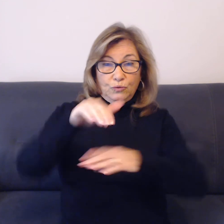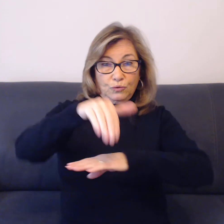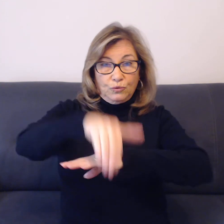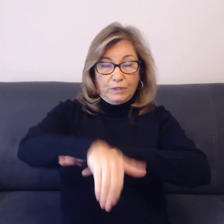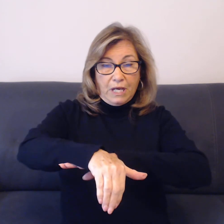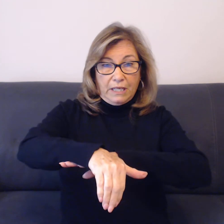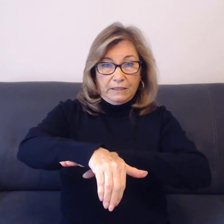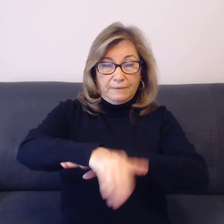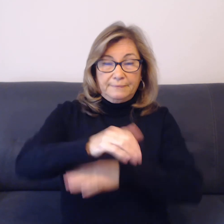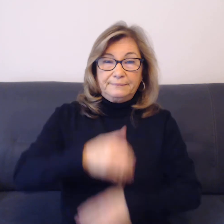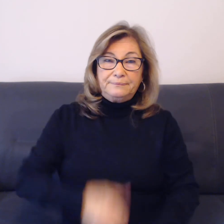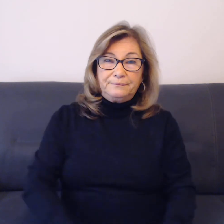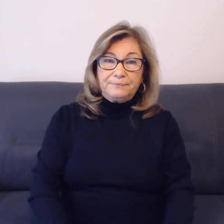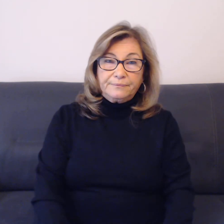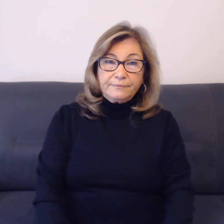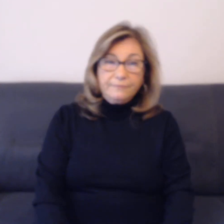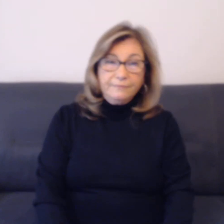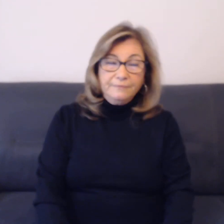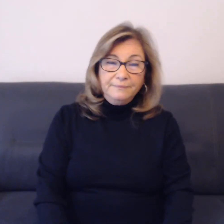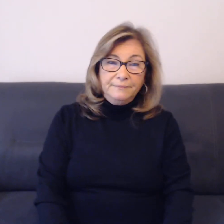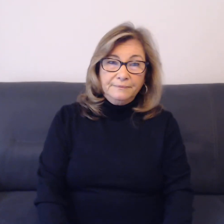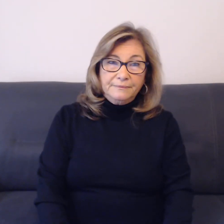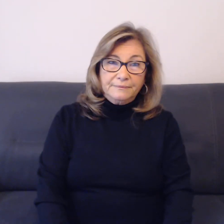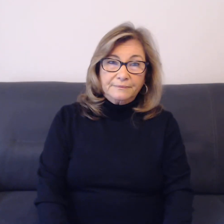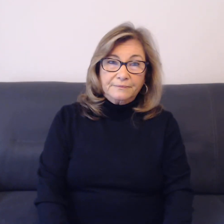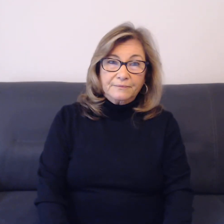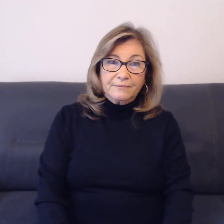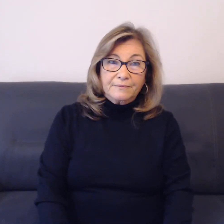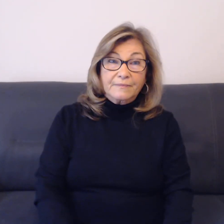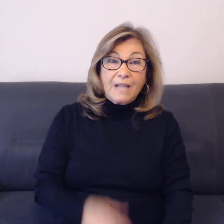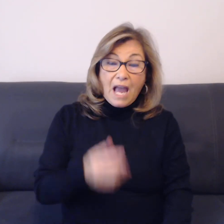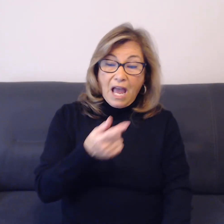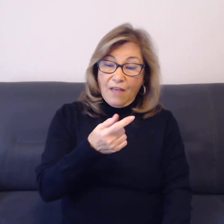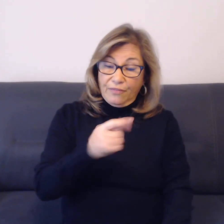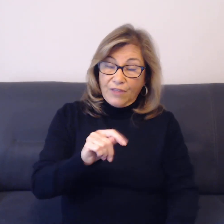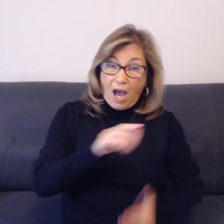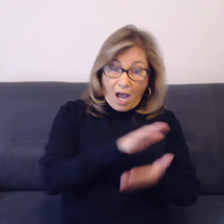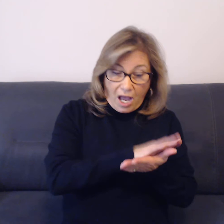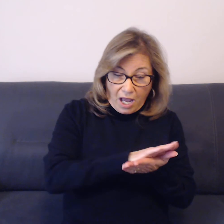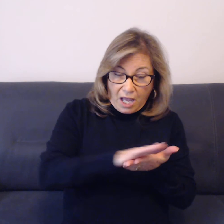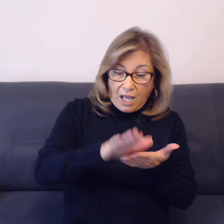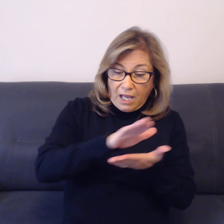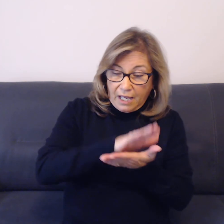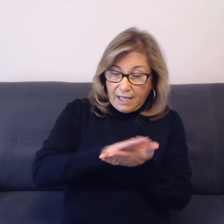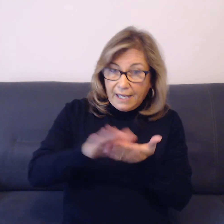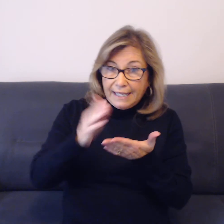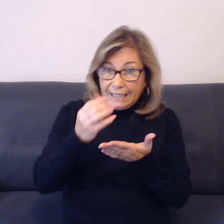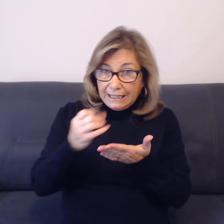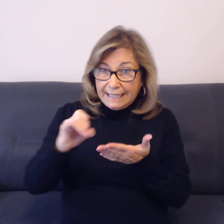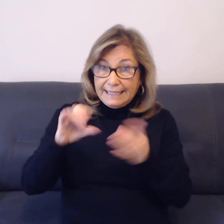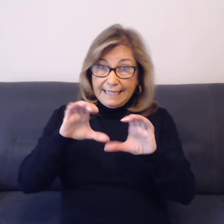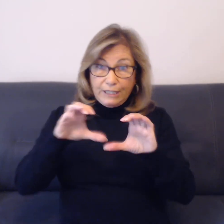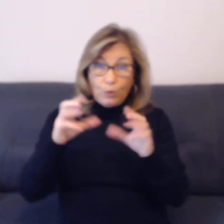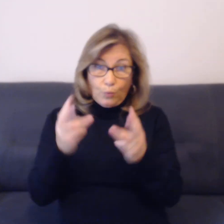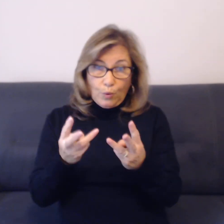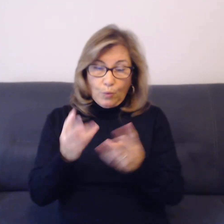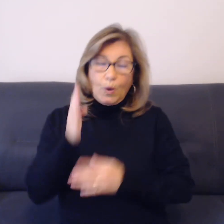Again. The cleaning crew will be here at